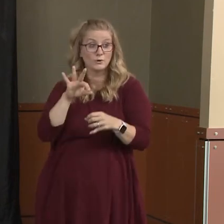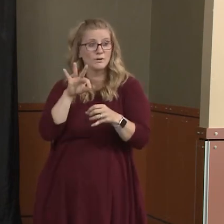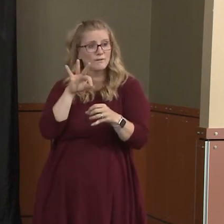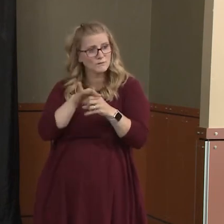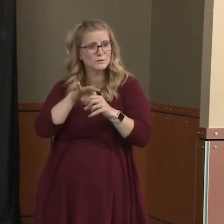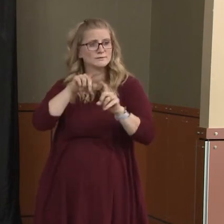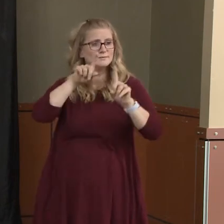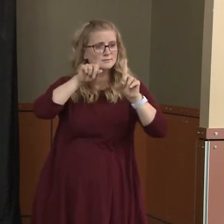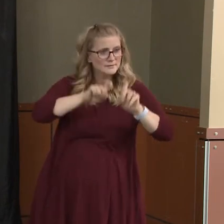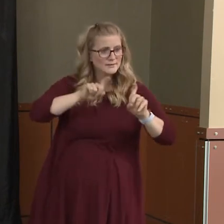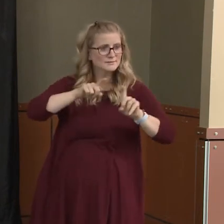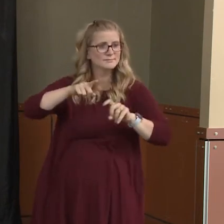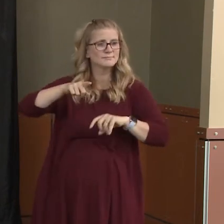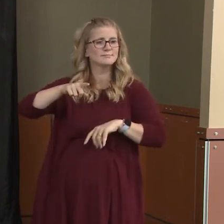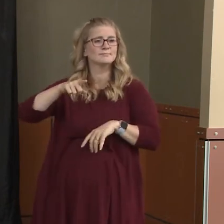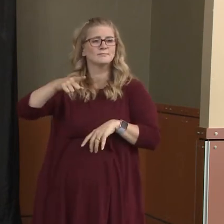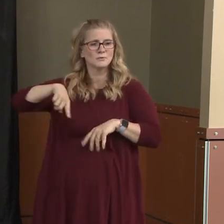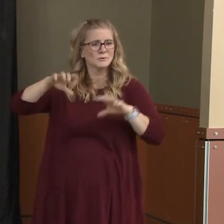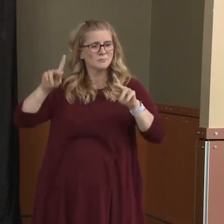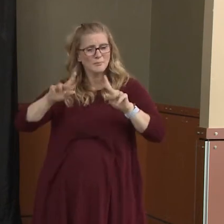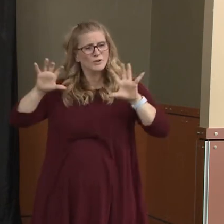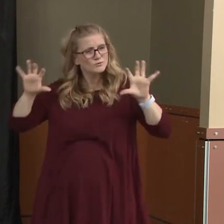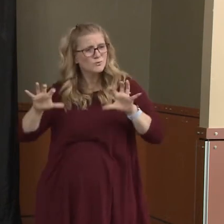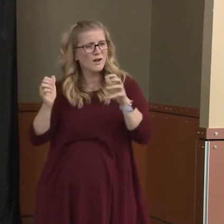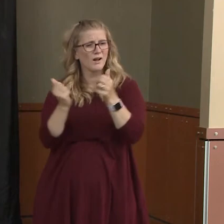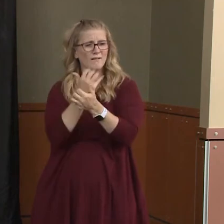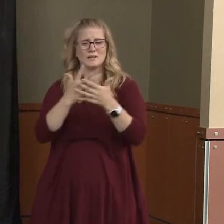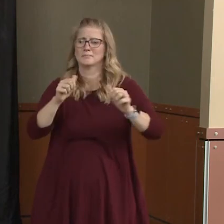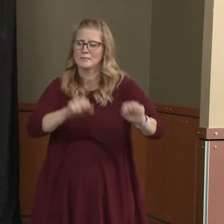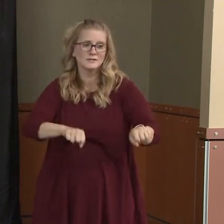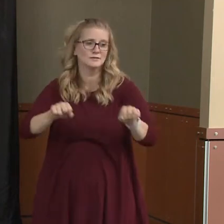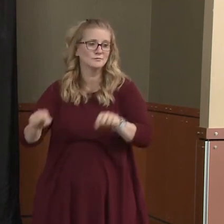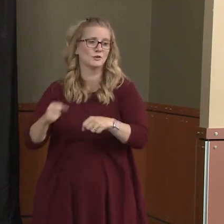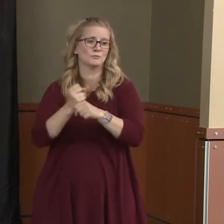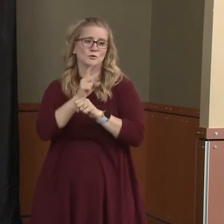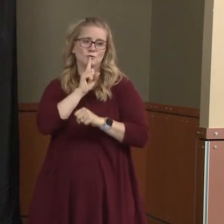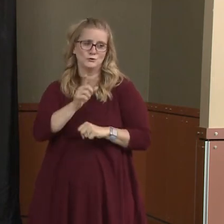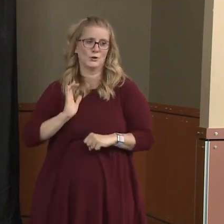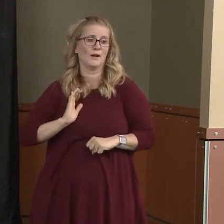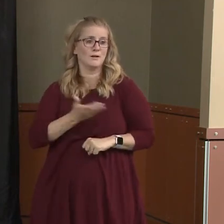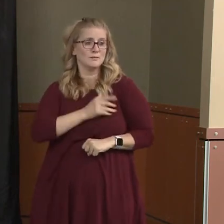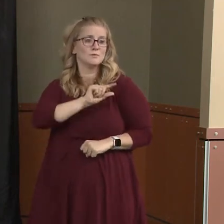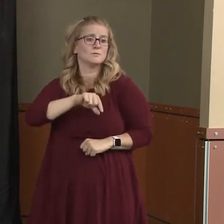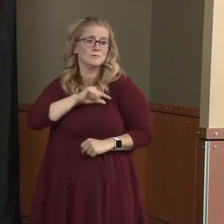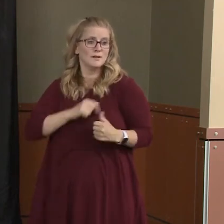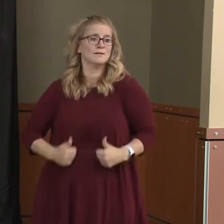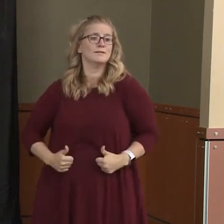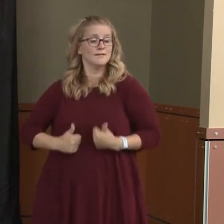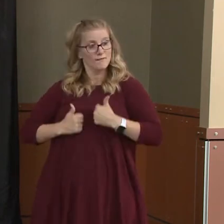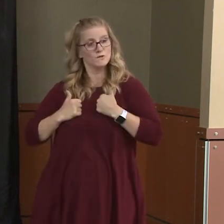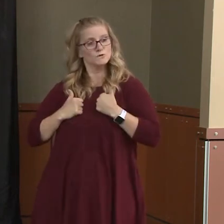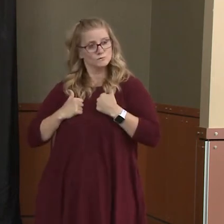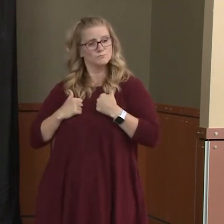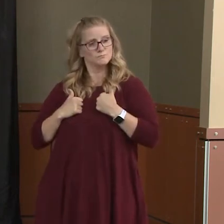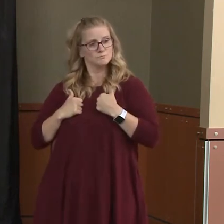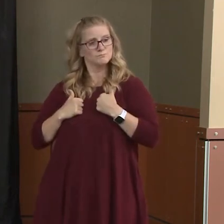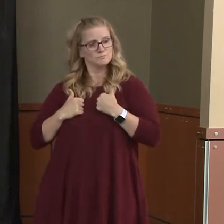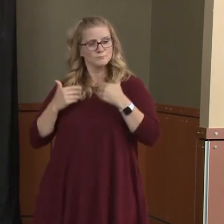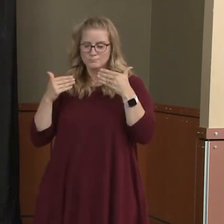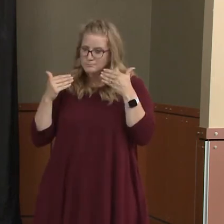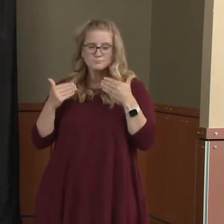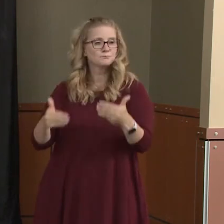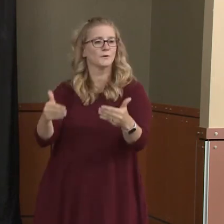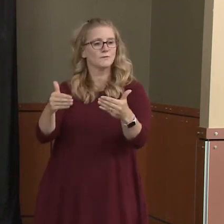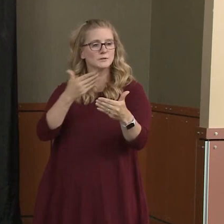these people are doing everything they can to ensure the quality of life and to move us forward as best we can. As they